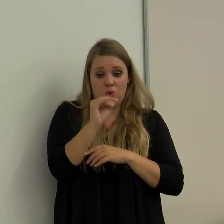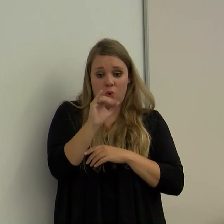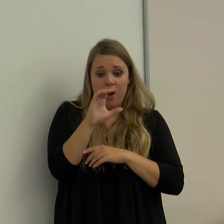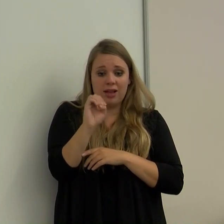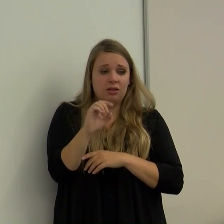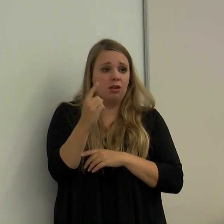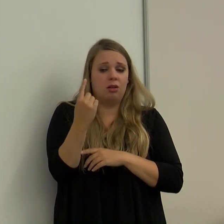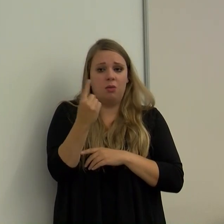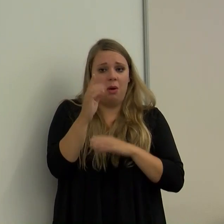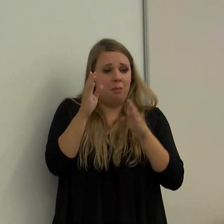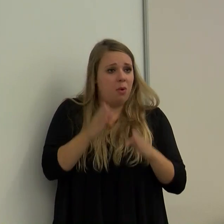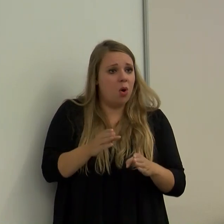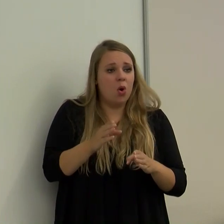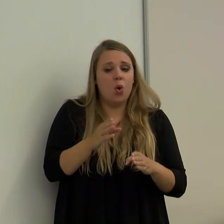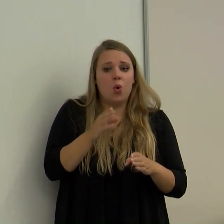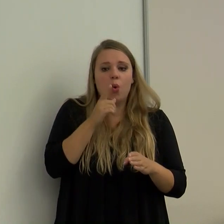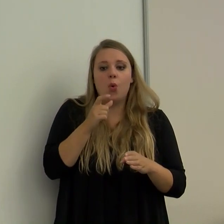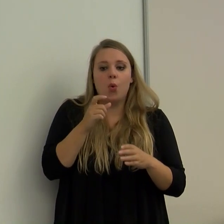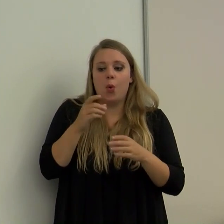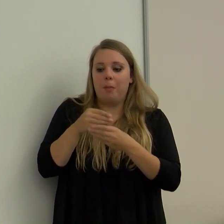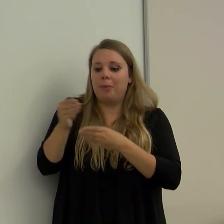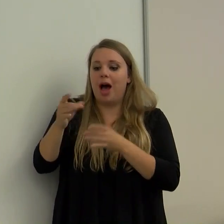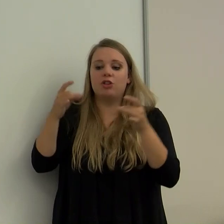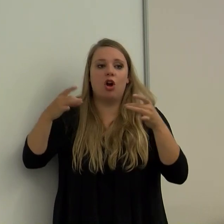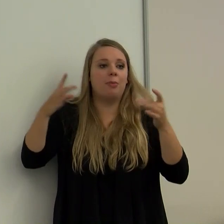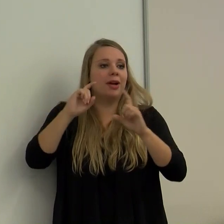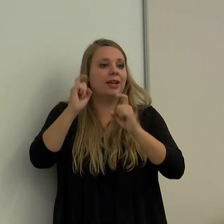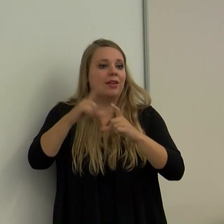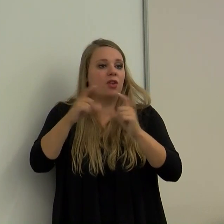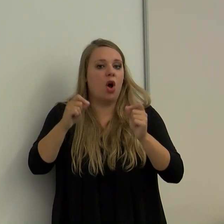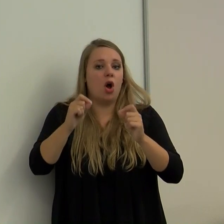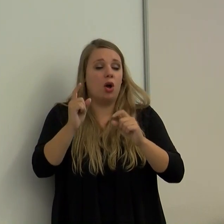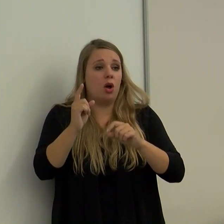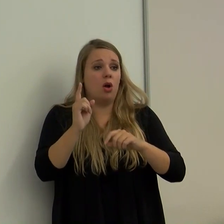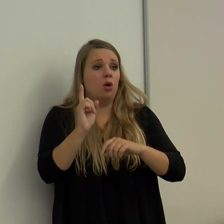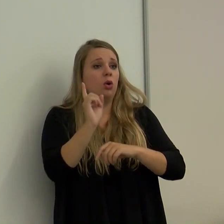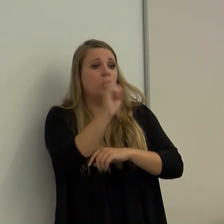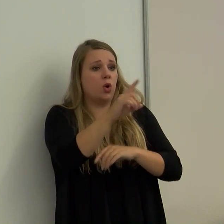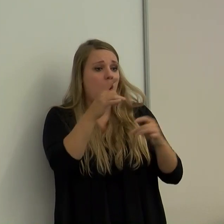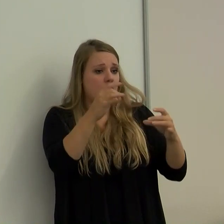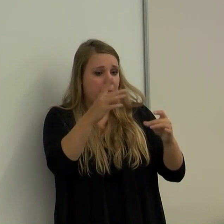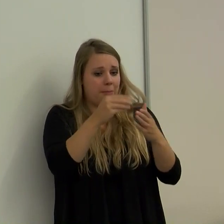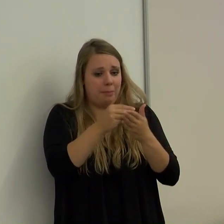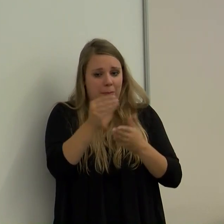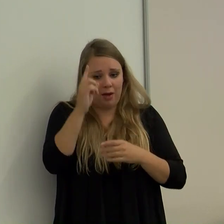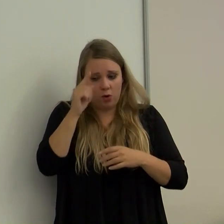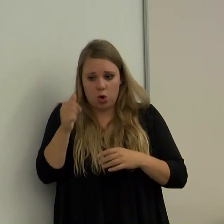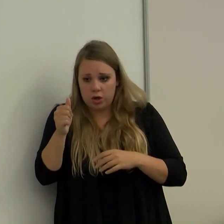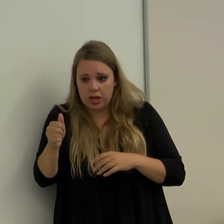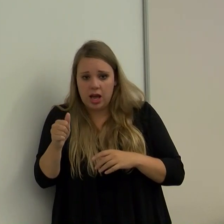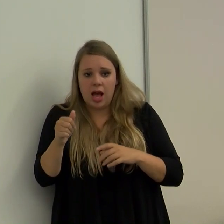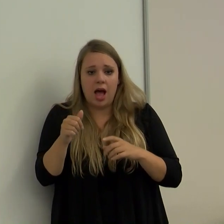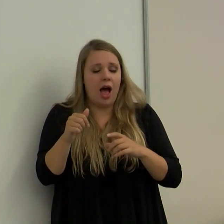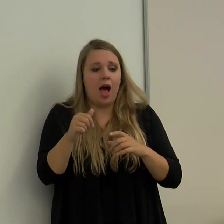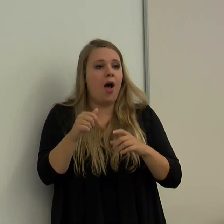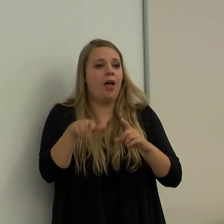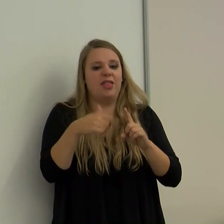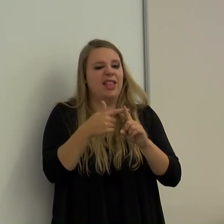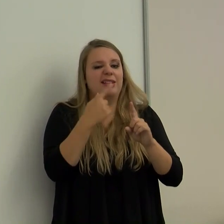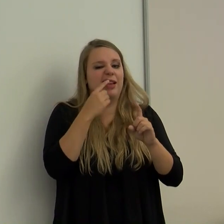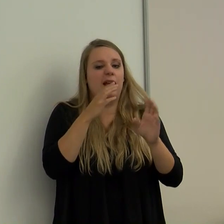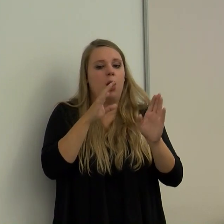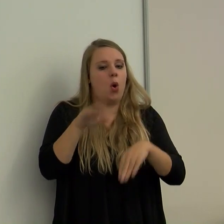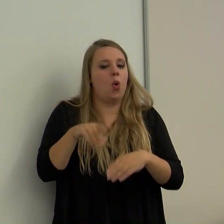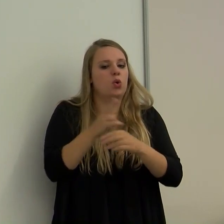one of those people who would get a Starbucks gift card and go to Starbucks and pay for her coffee and say, does she use it on the people behind me?